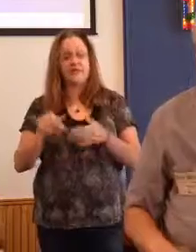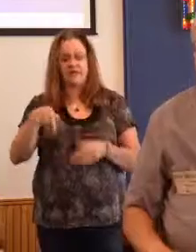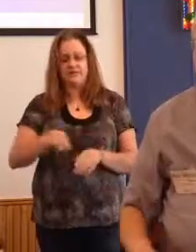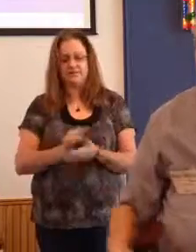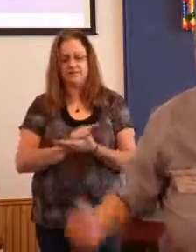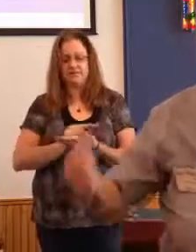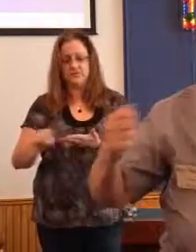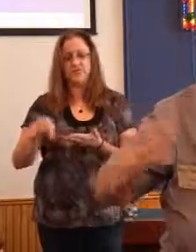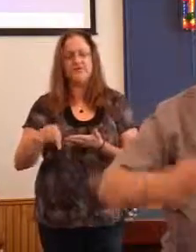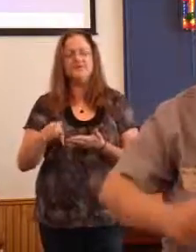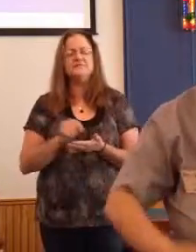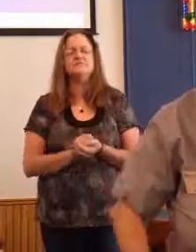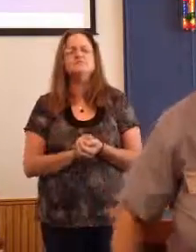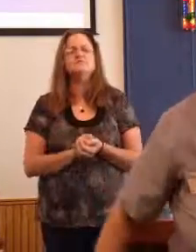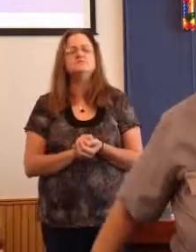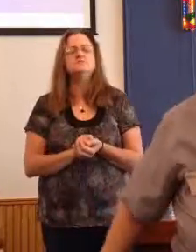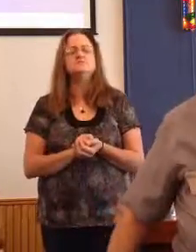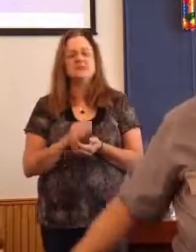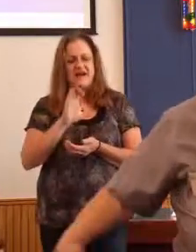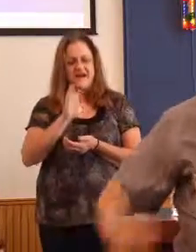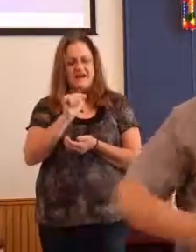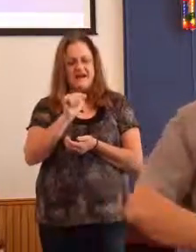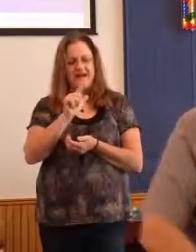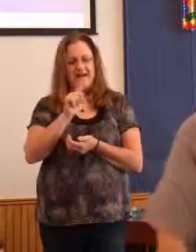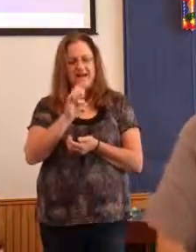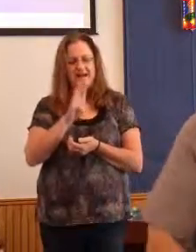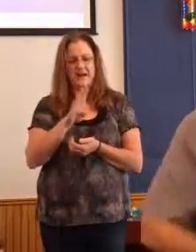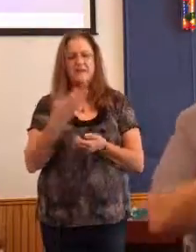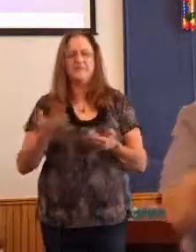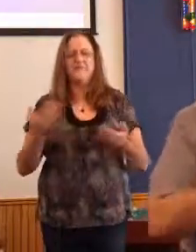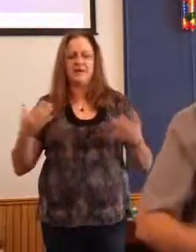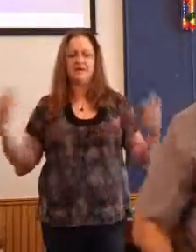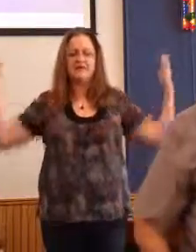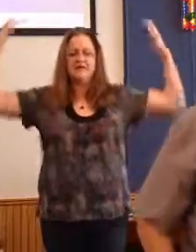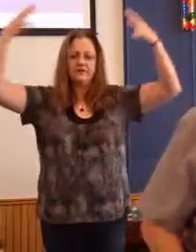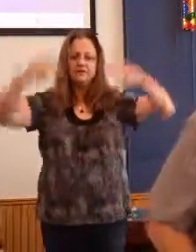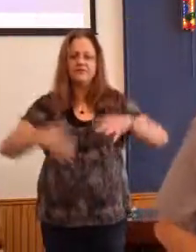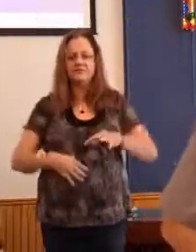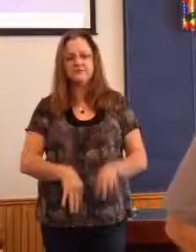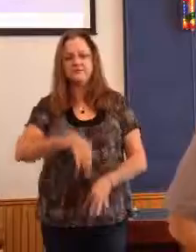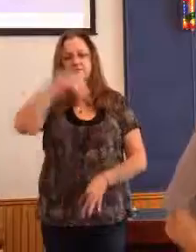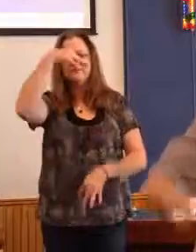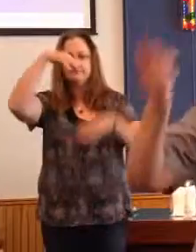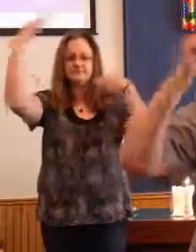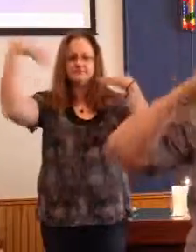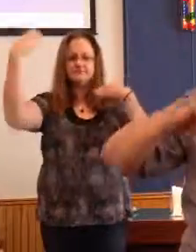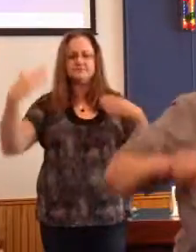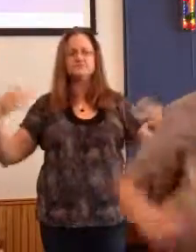put on your Caleb gear. I suppose it would be a long robe and a beard. put on your Caleb gear